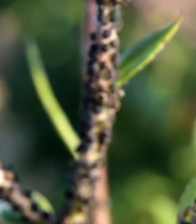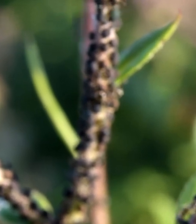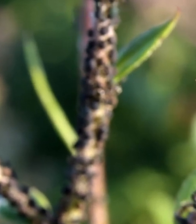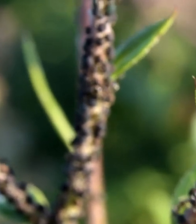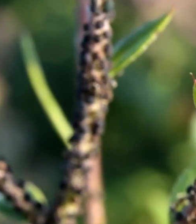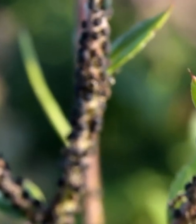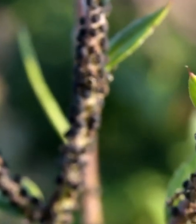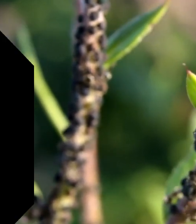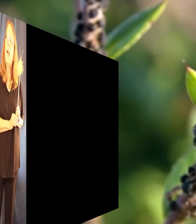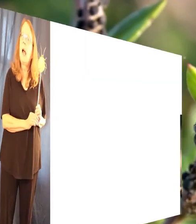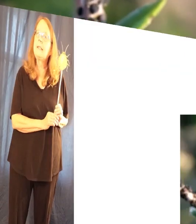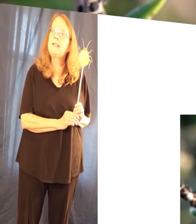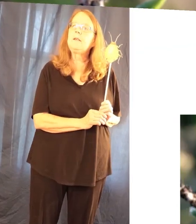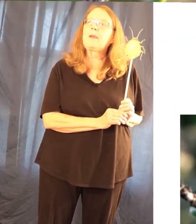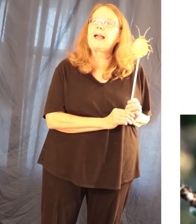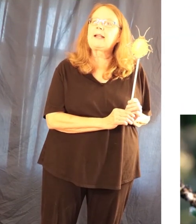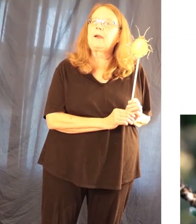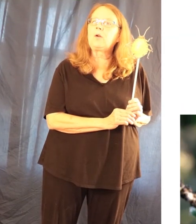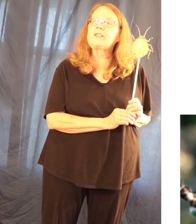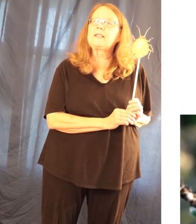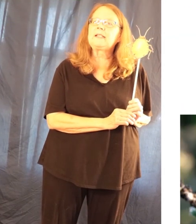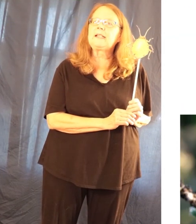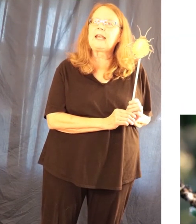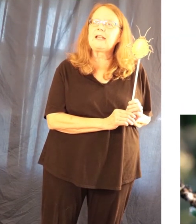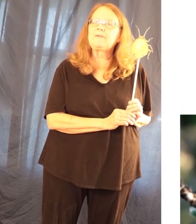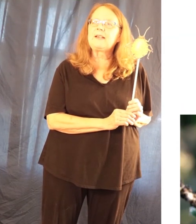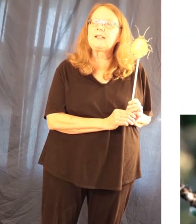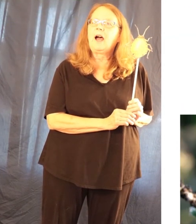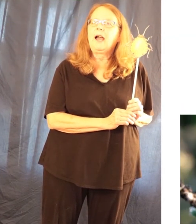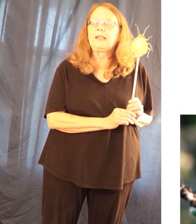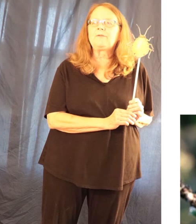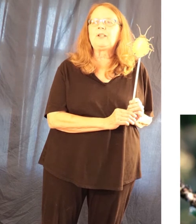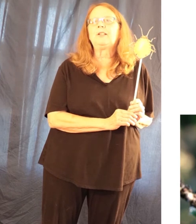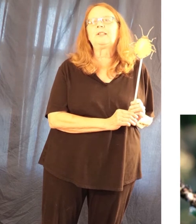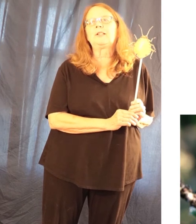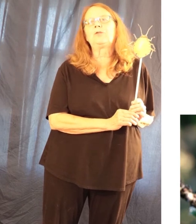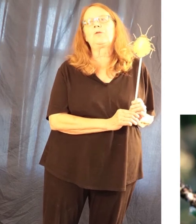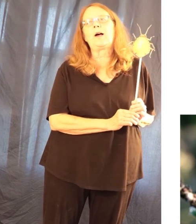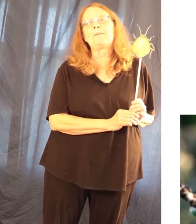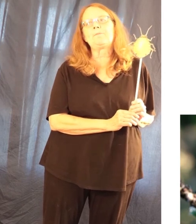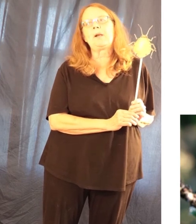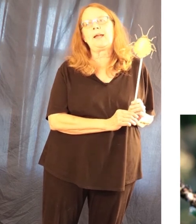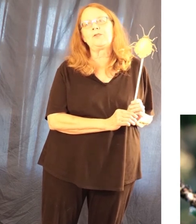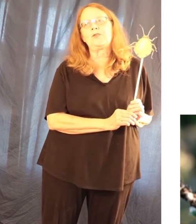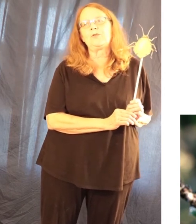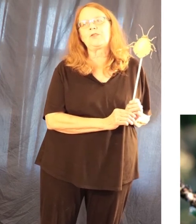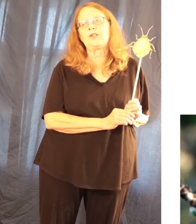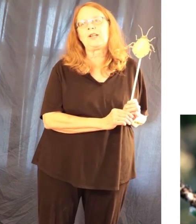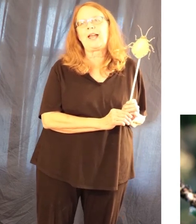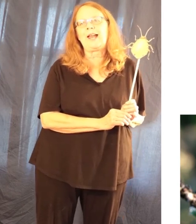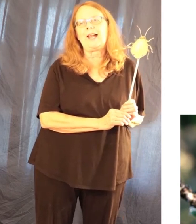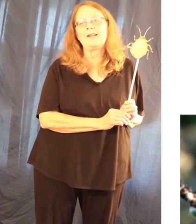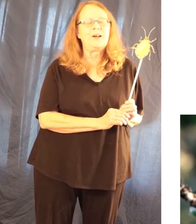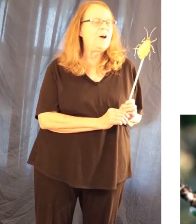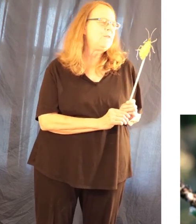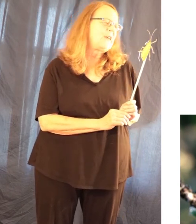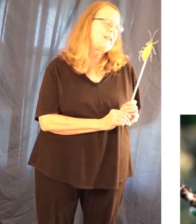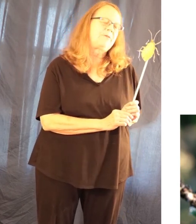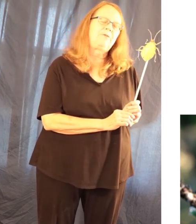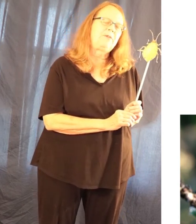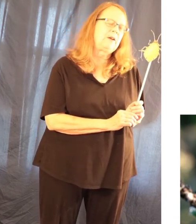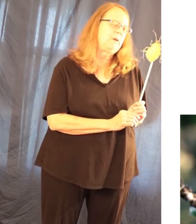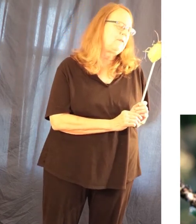that back to their nest. I see the black arrow, see the little aphid, giving a little drop of plant juice to the ant.